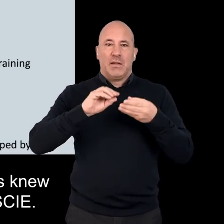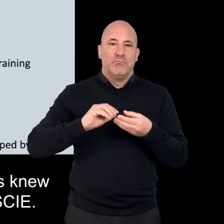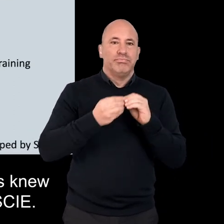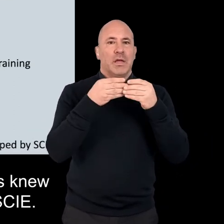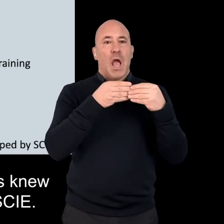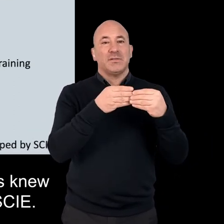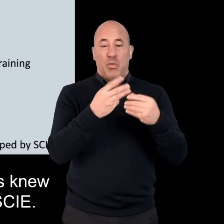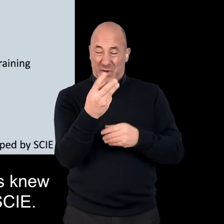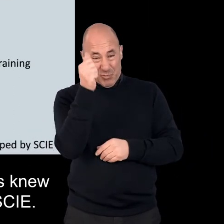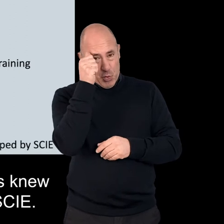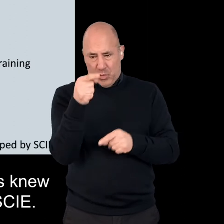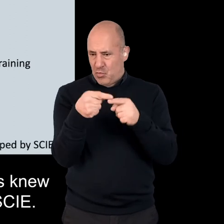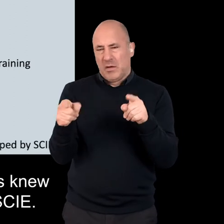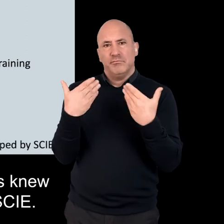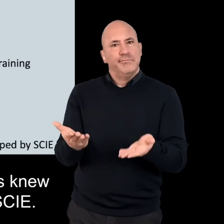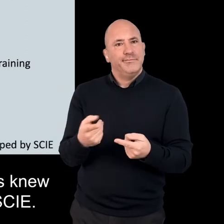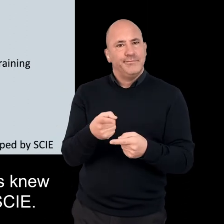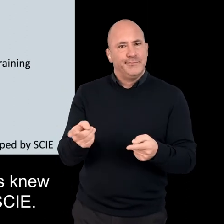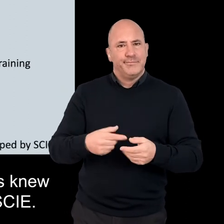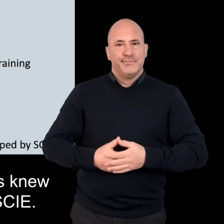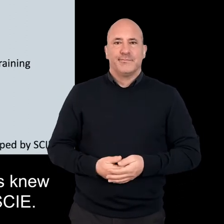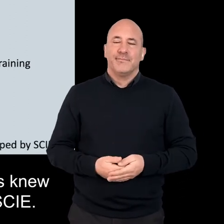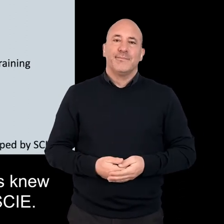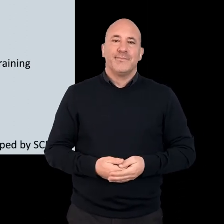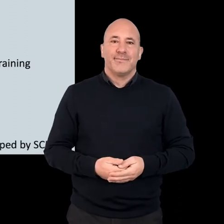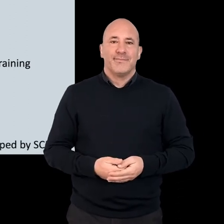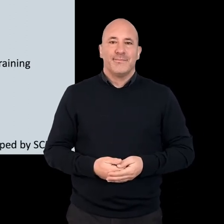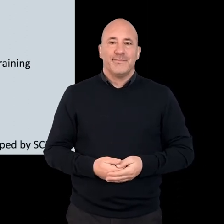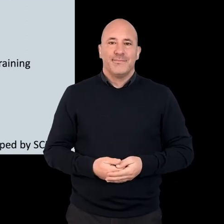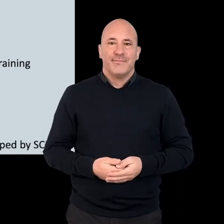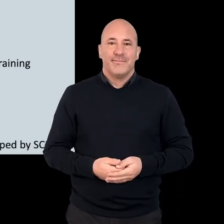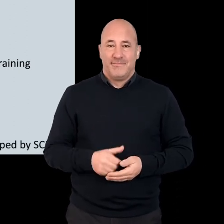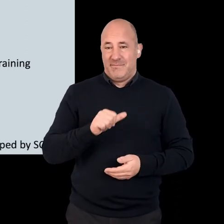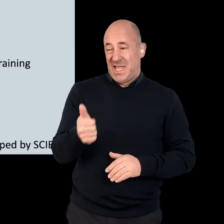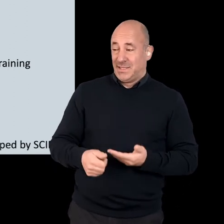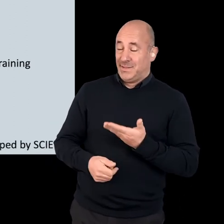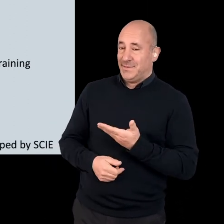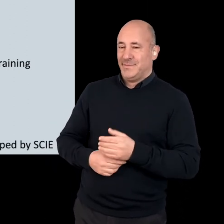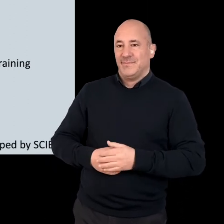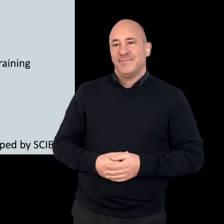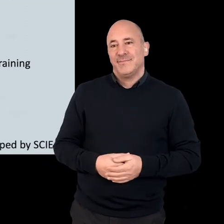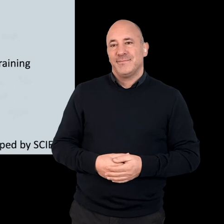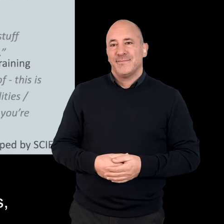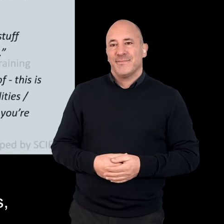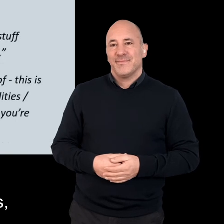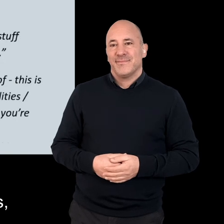about the relevant guidelines developed by SCIE. On the next slide, please.